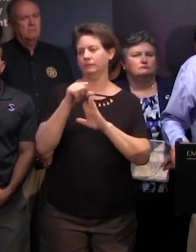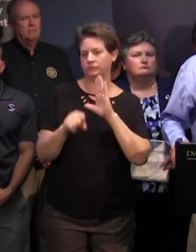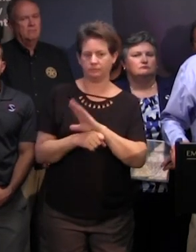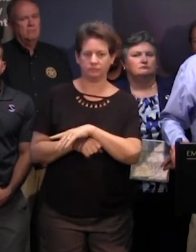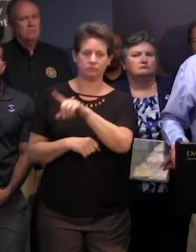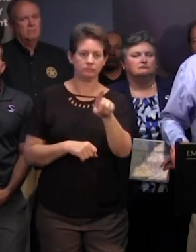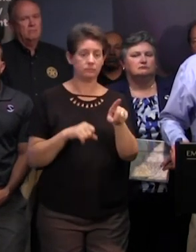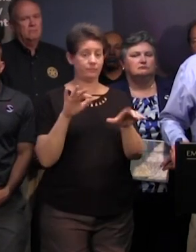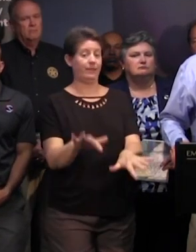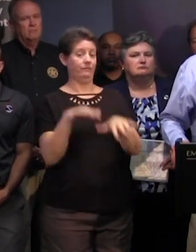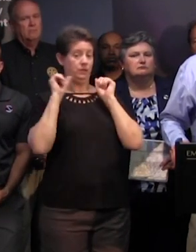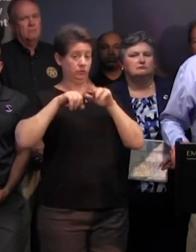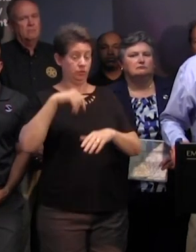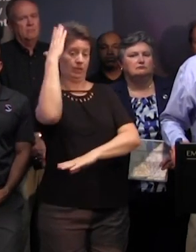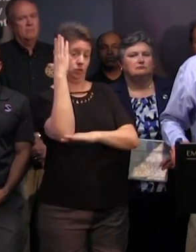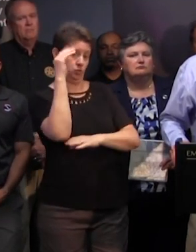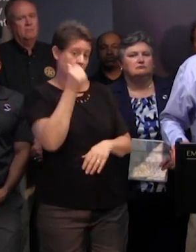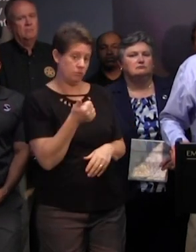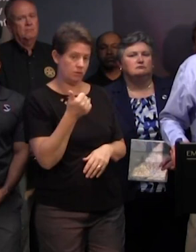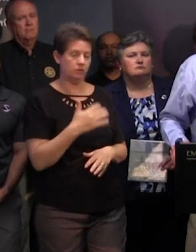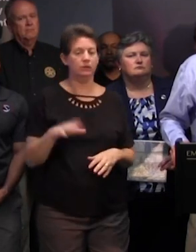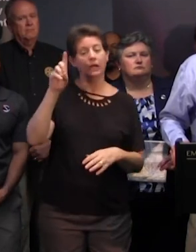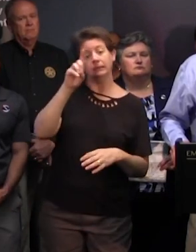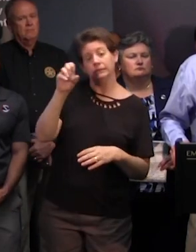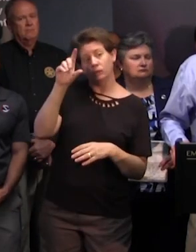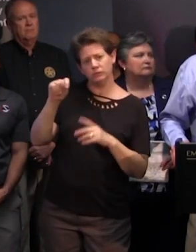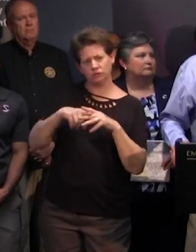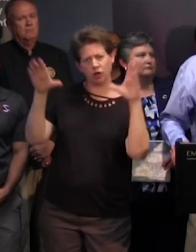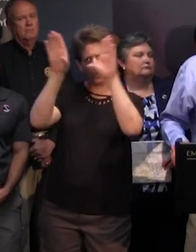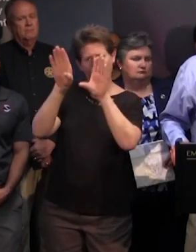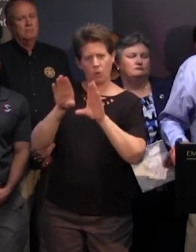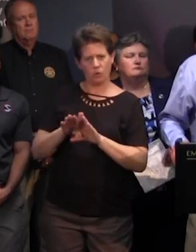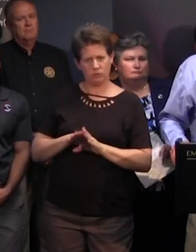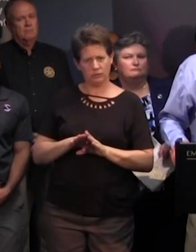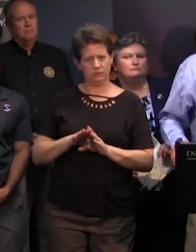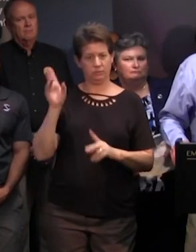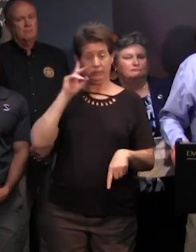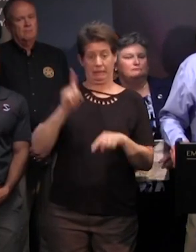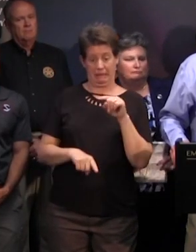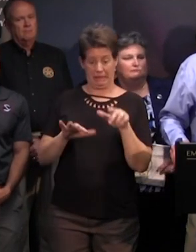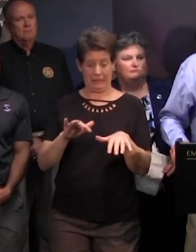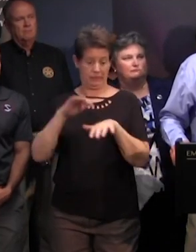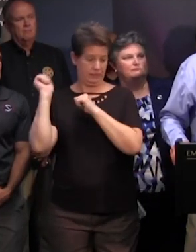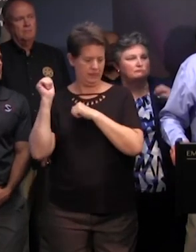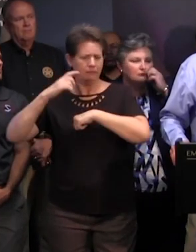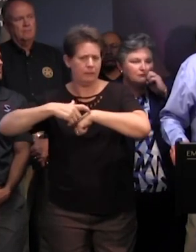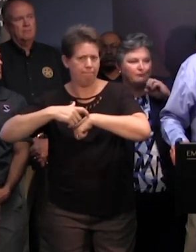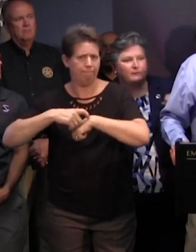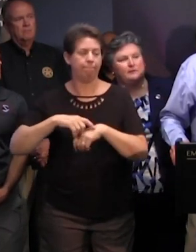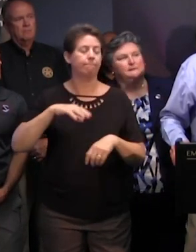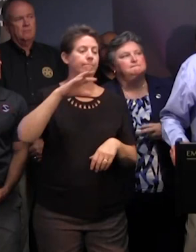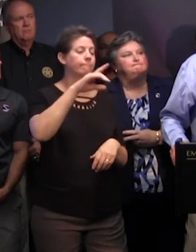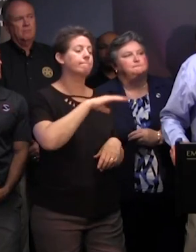evacuation starts noon tomorrow what time might dot start closing things down so that people can't get out after a certain time it will they will